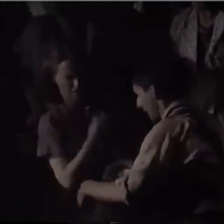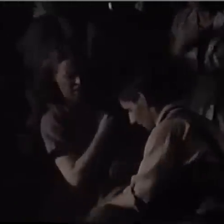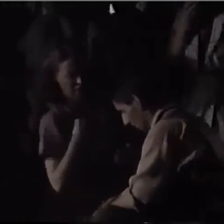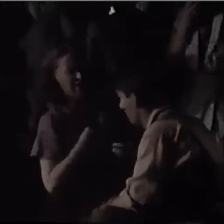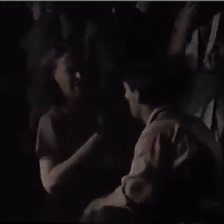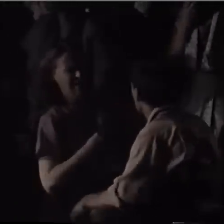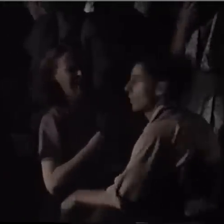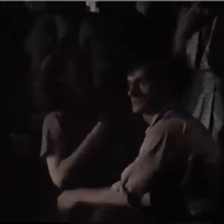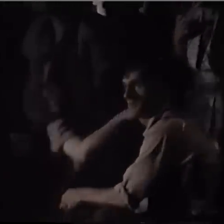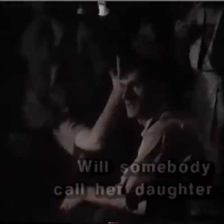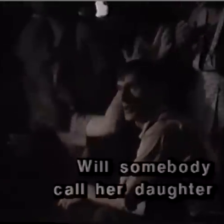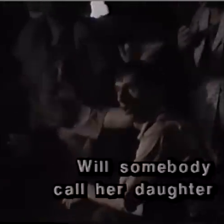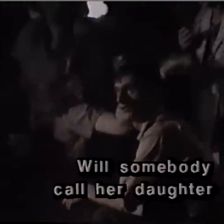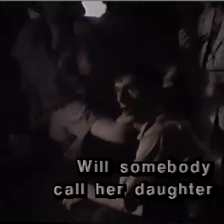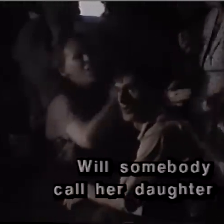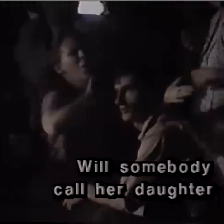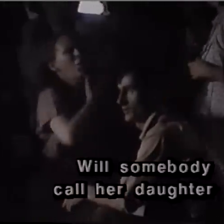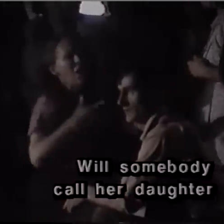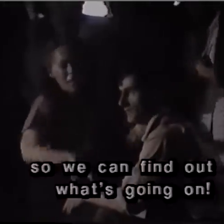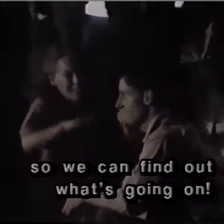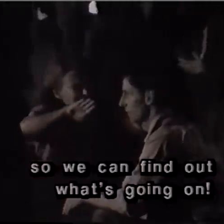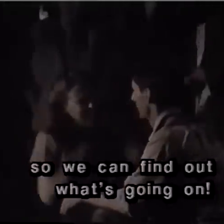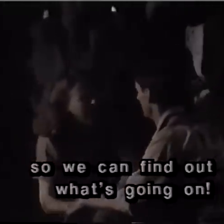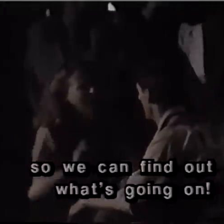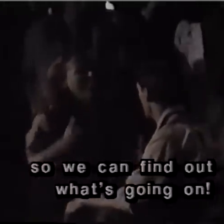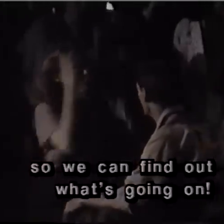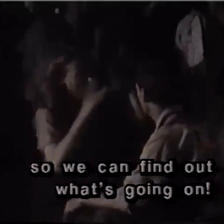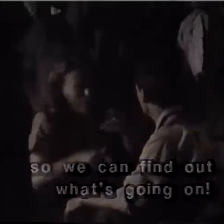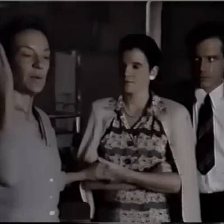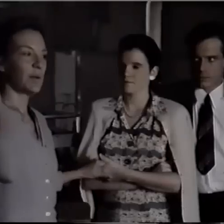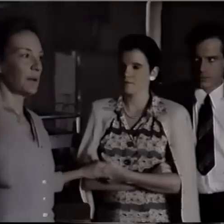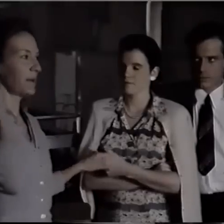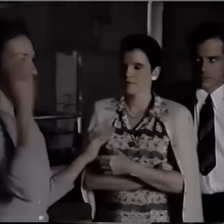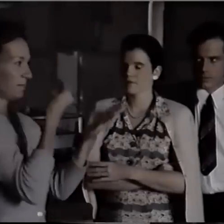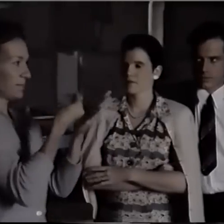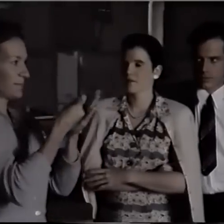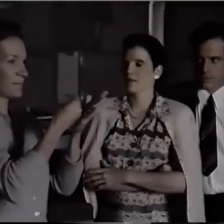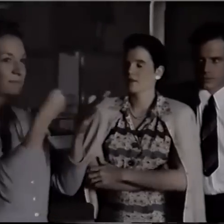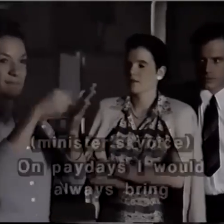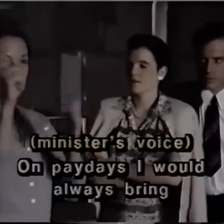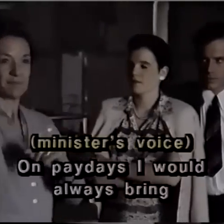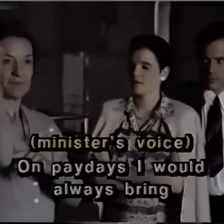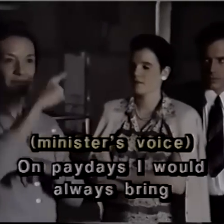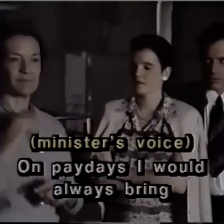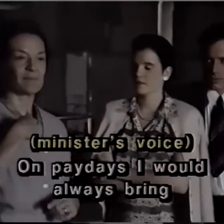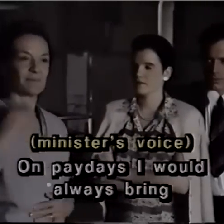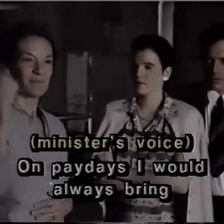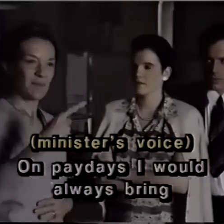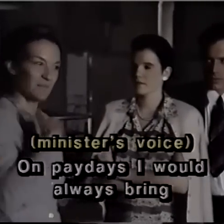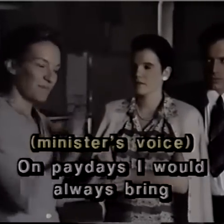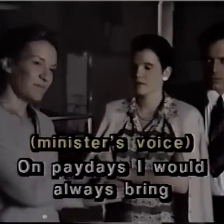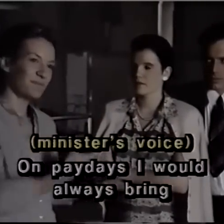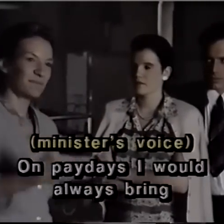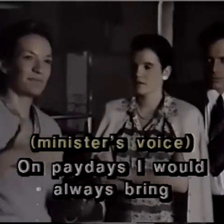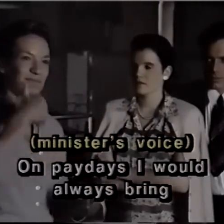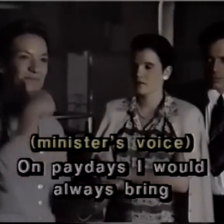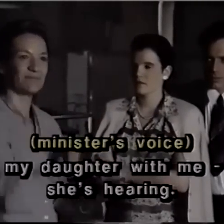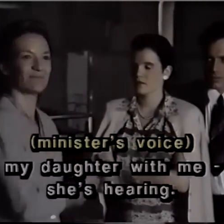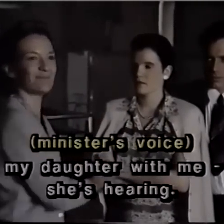Help. Will somebody call her daughter so that we can find out what's going on? On paydays, I would always bring my